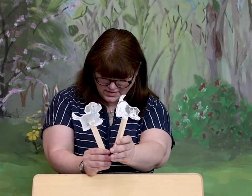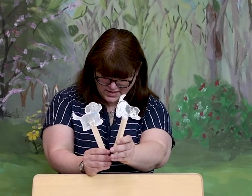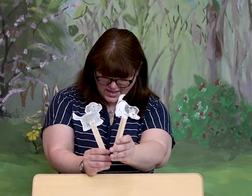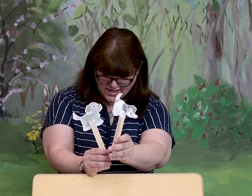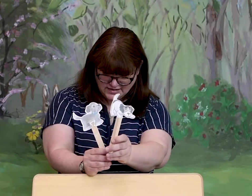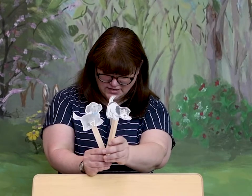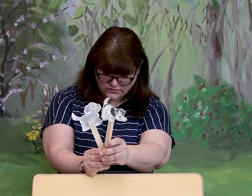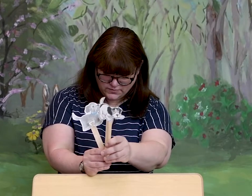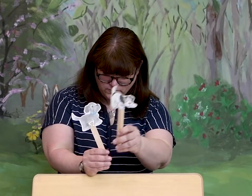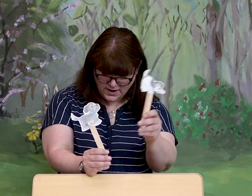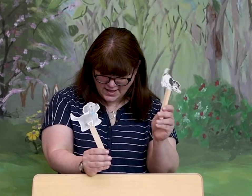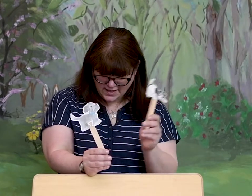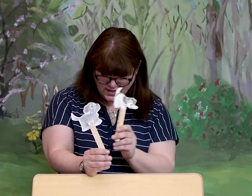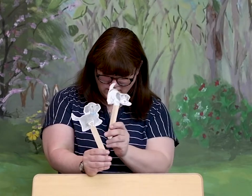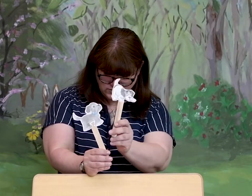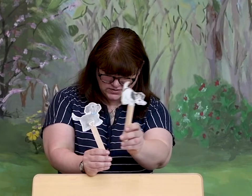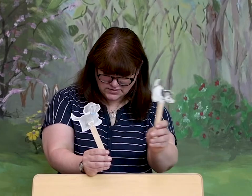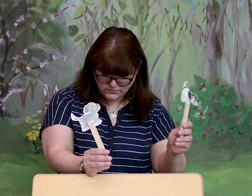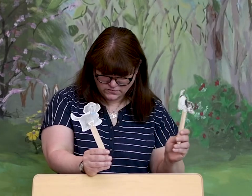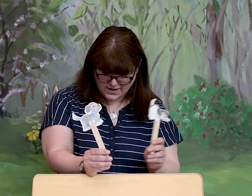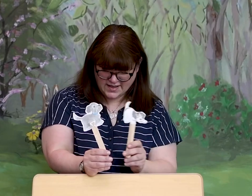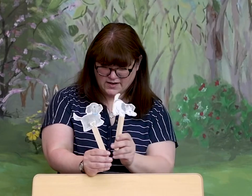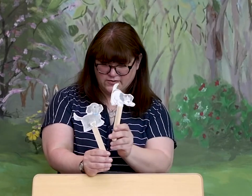and he went round and round.